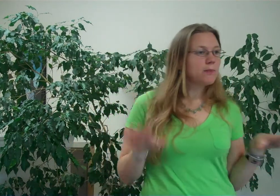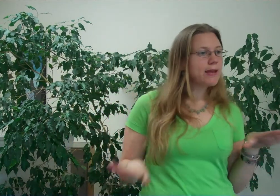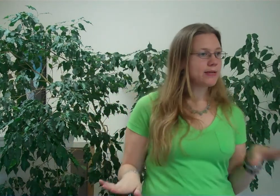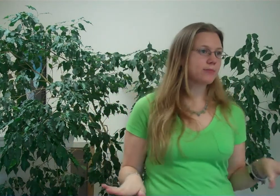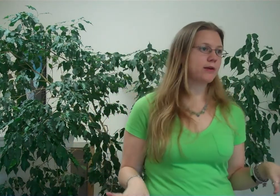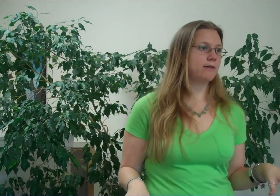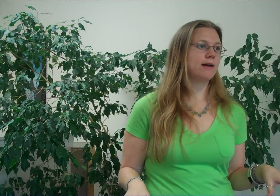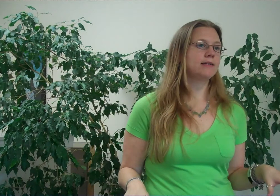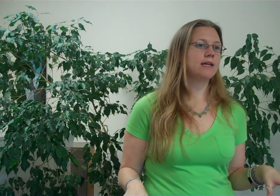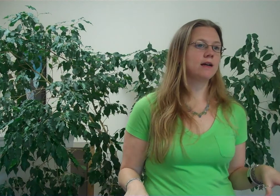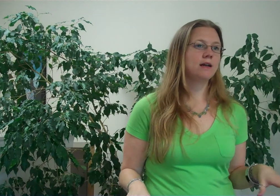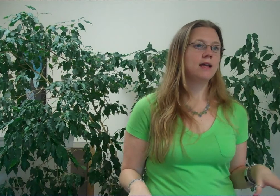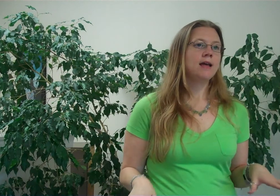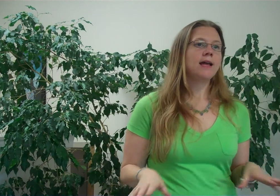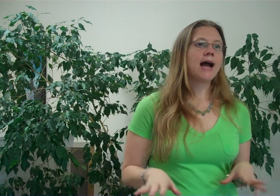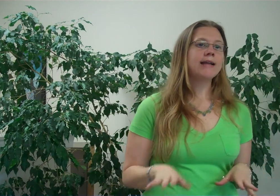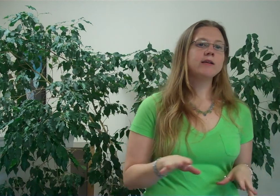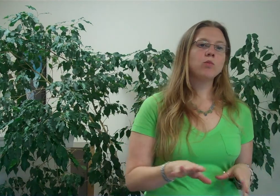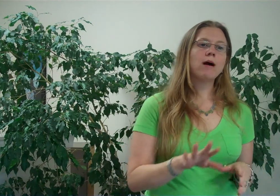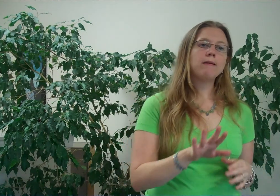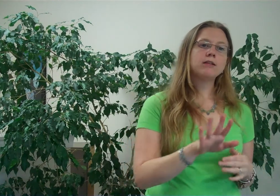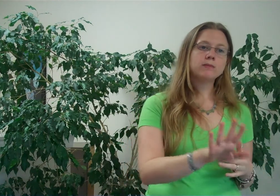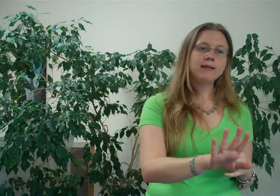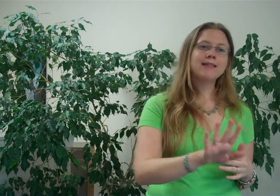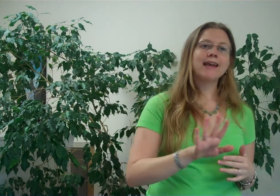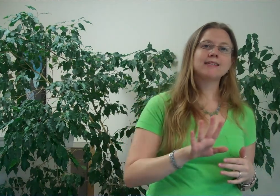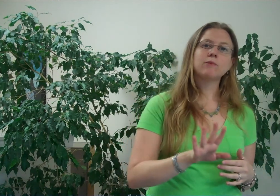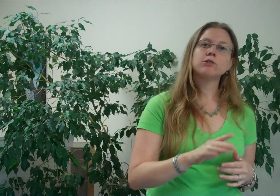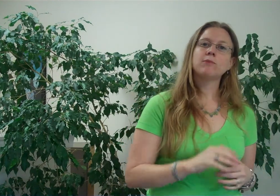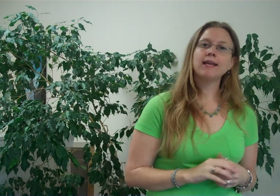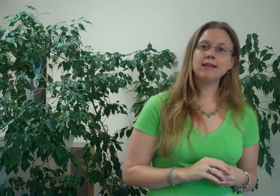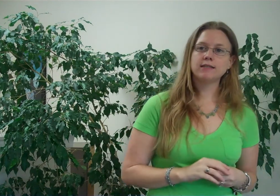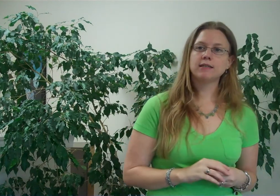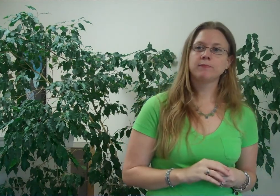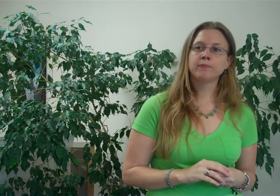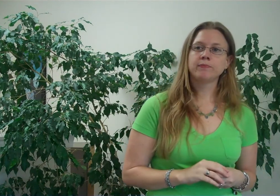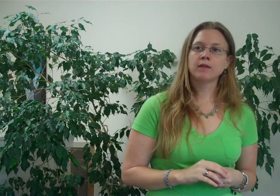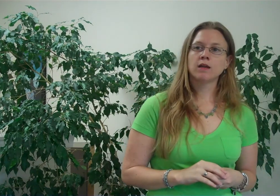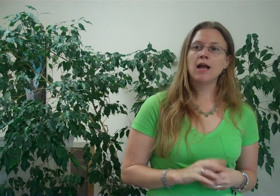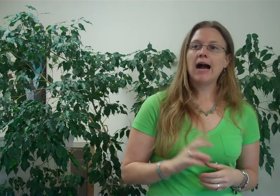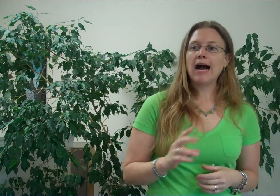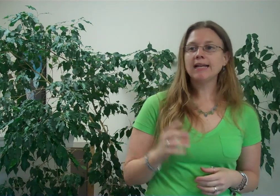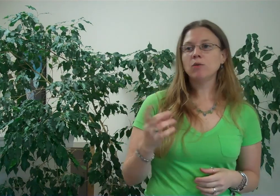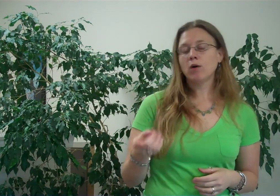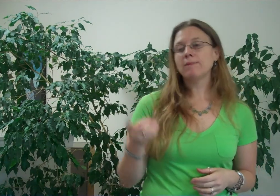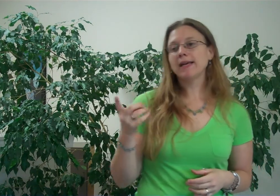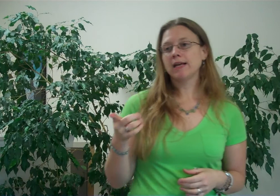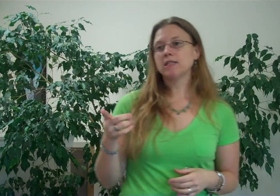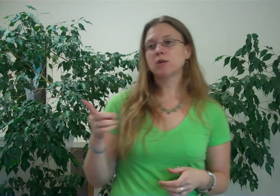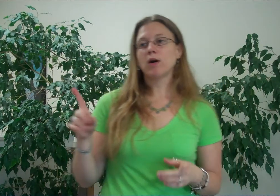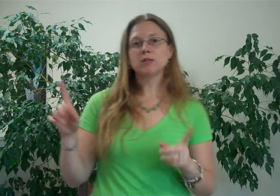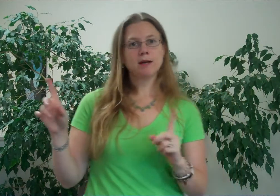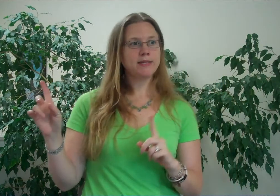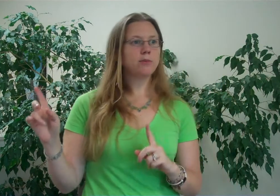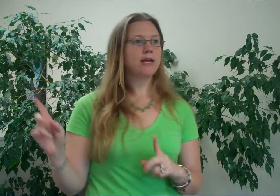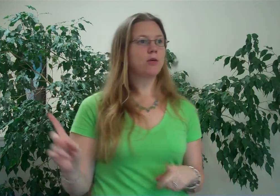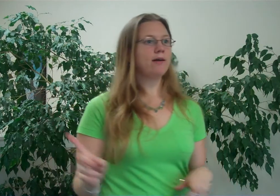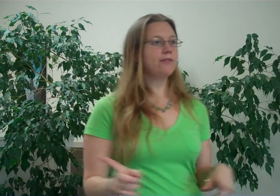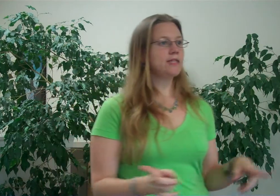babies running around here. And I didn't want to be that example to my kids. I didn't want my kids to watch mommy's weight go up 50